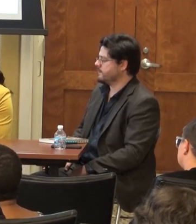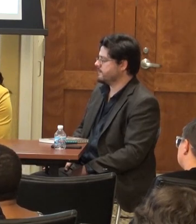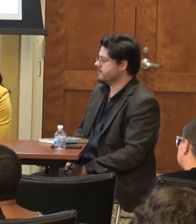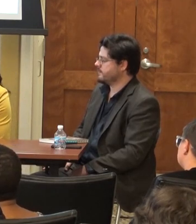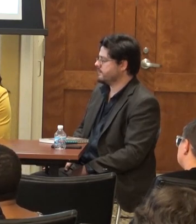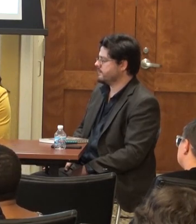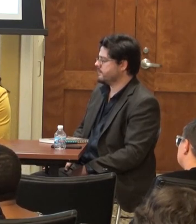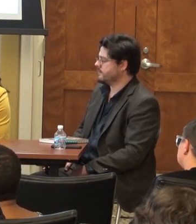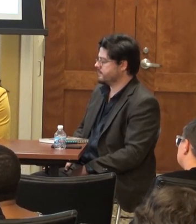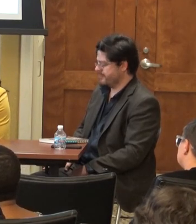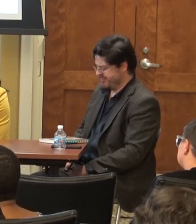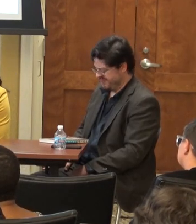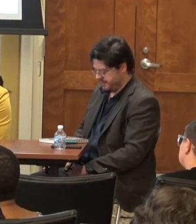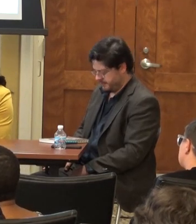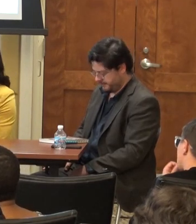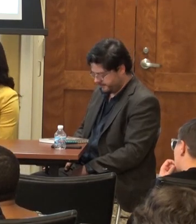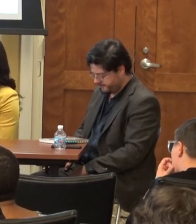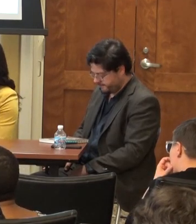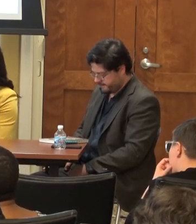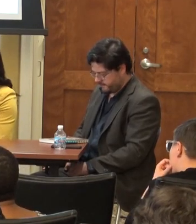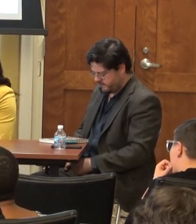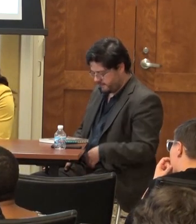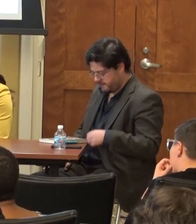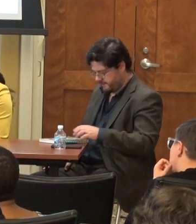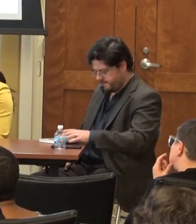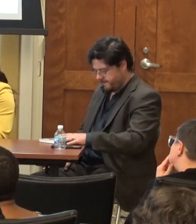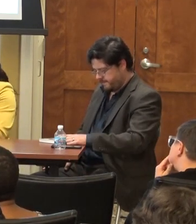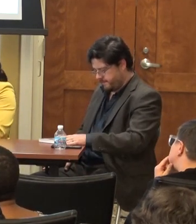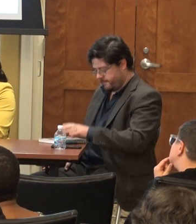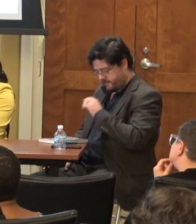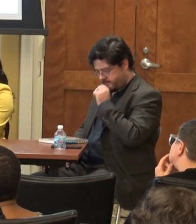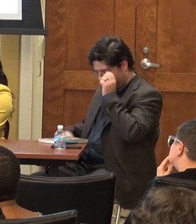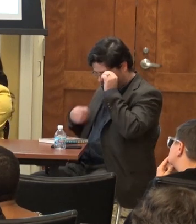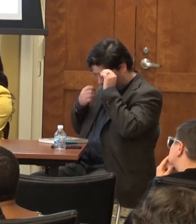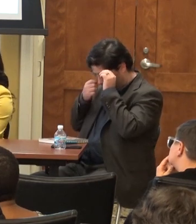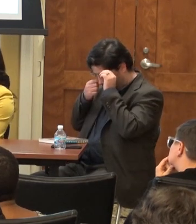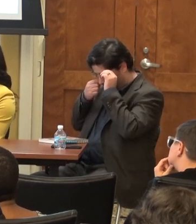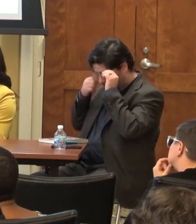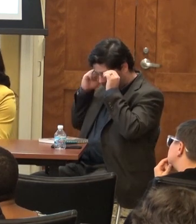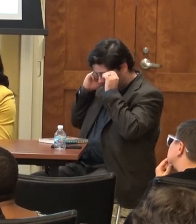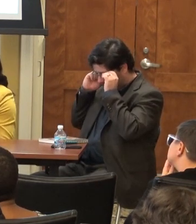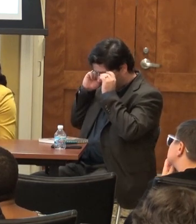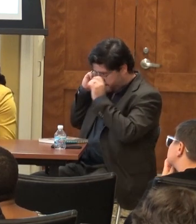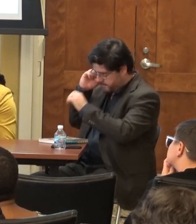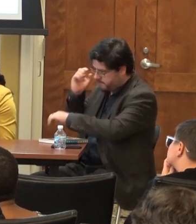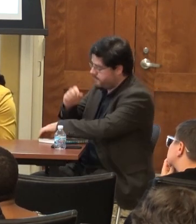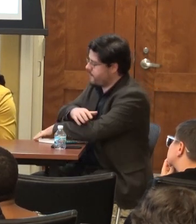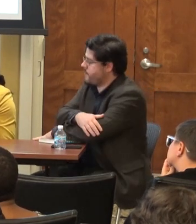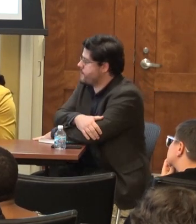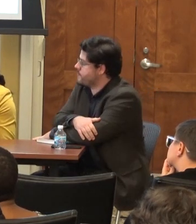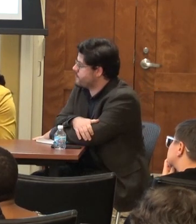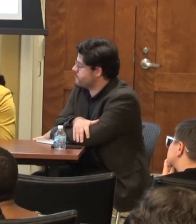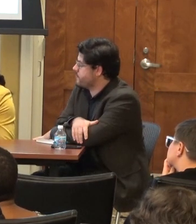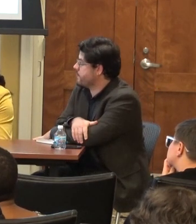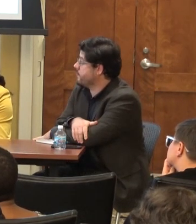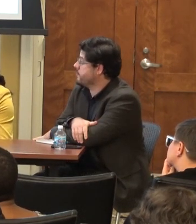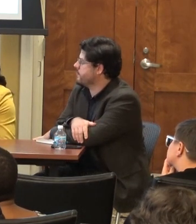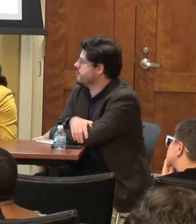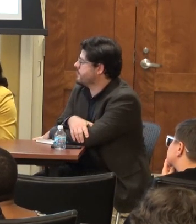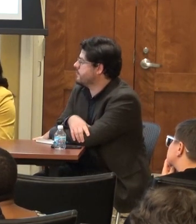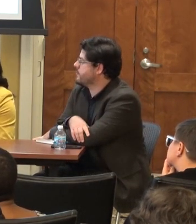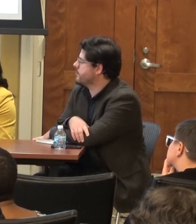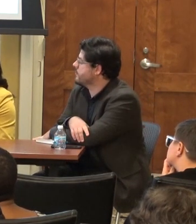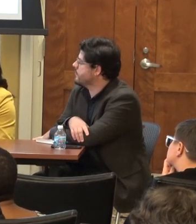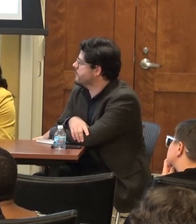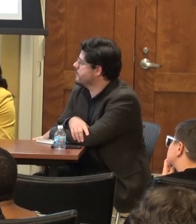uh i attended a event down at the convention center recently the martin luther king's center sponsored and a big